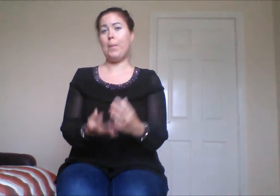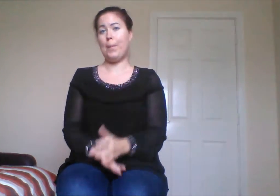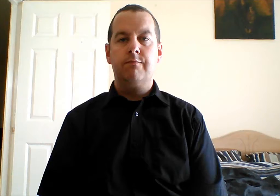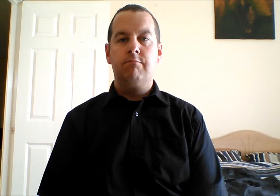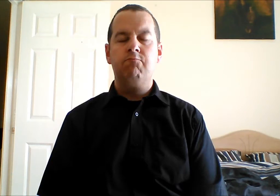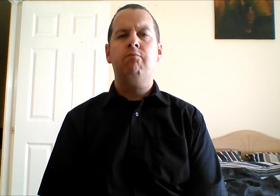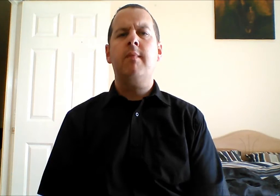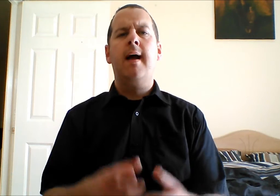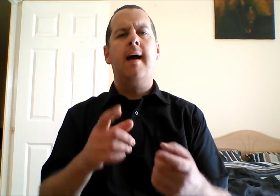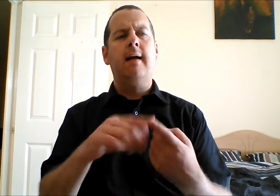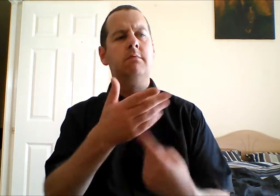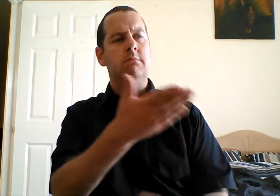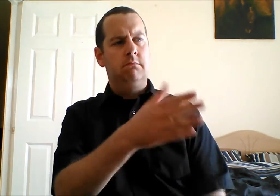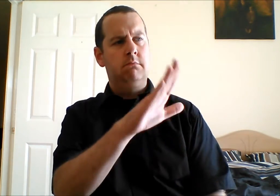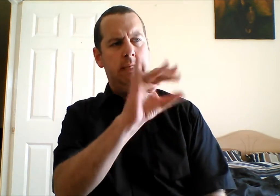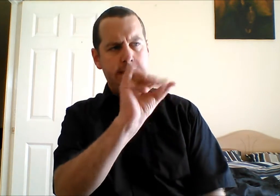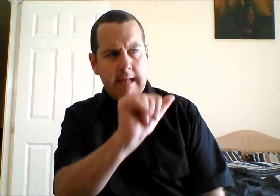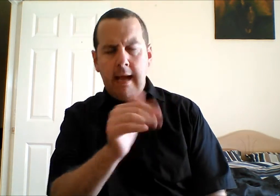And Nisa and Deirdre, were you both born deaf?